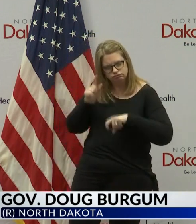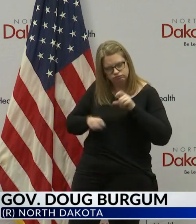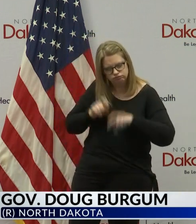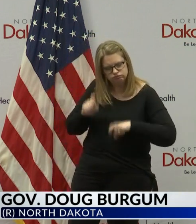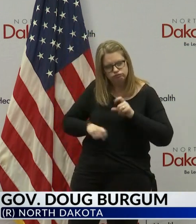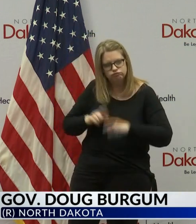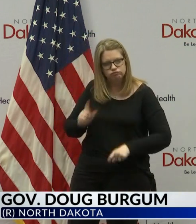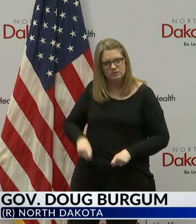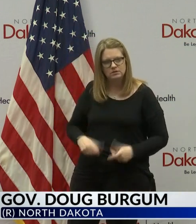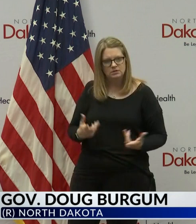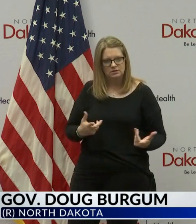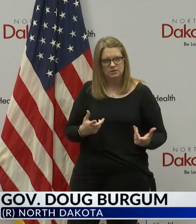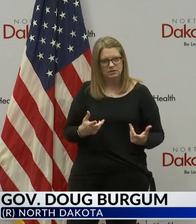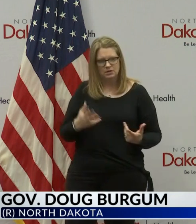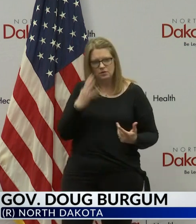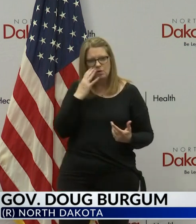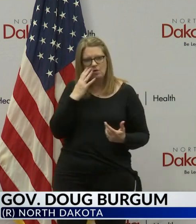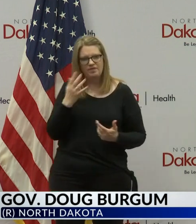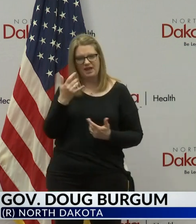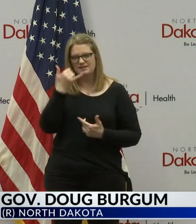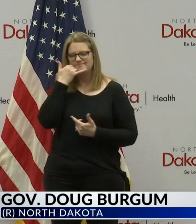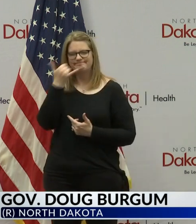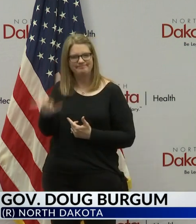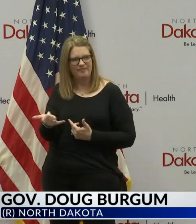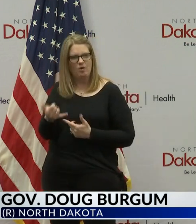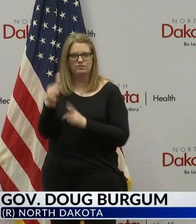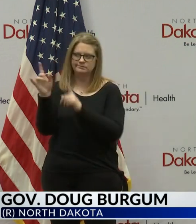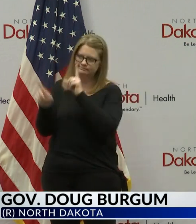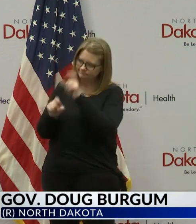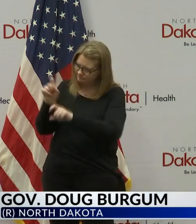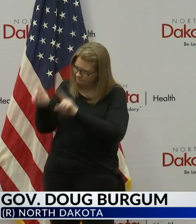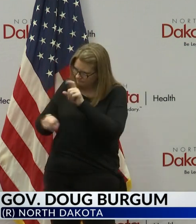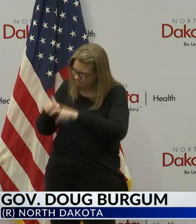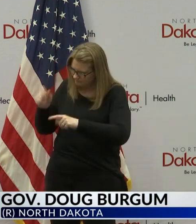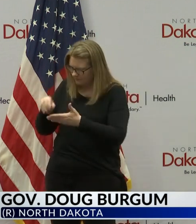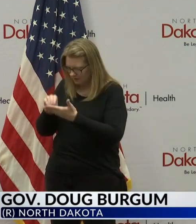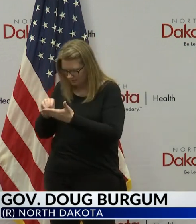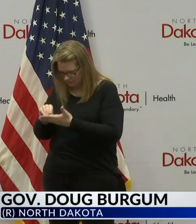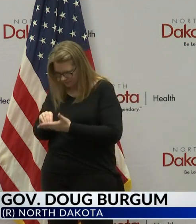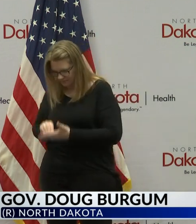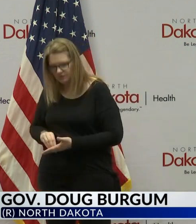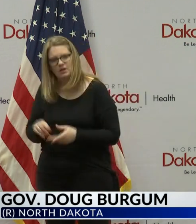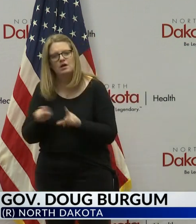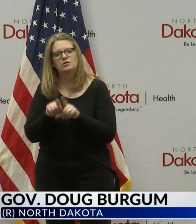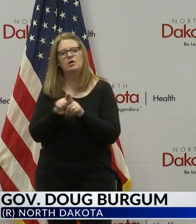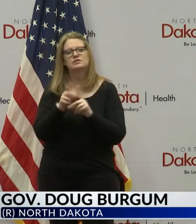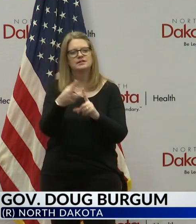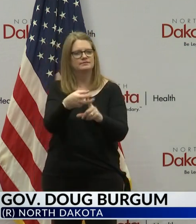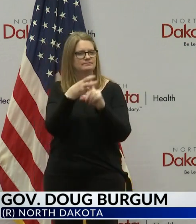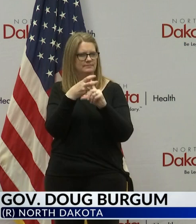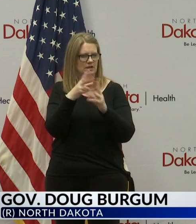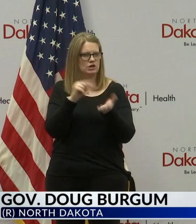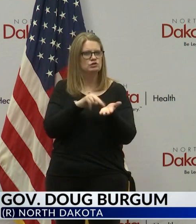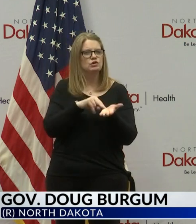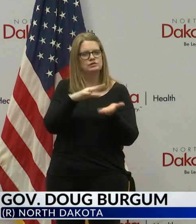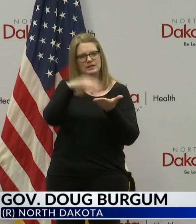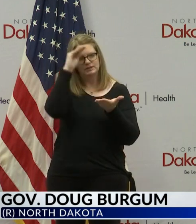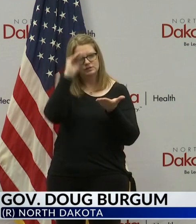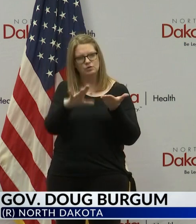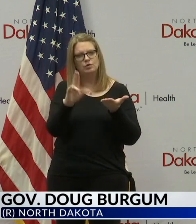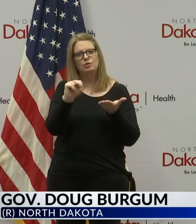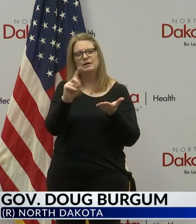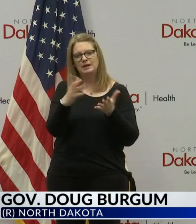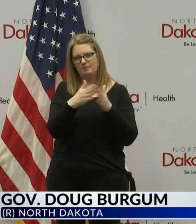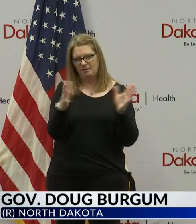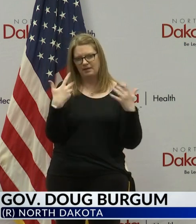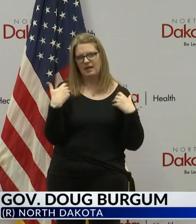largely phone interviews. We've also pulled in nursing students from UND Public Health and